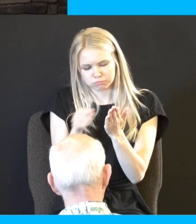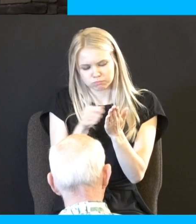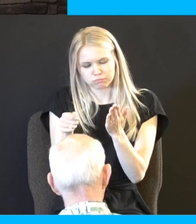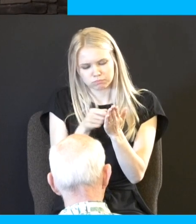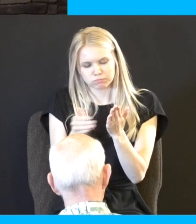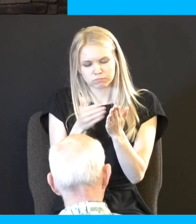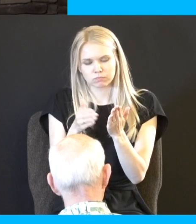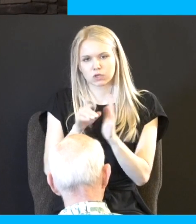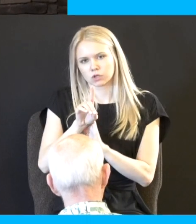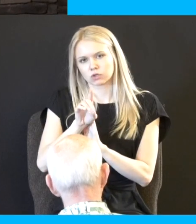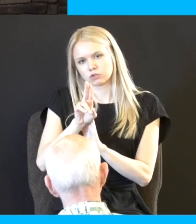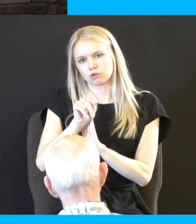Deuteronomy 21 verse 18